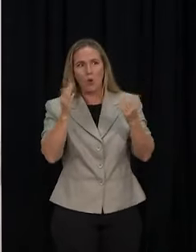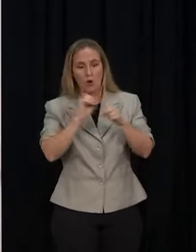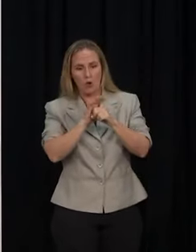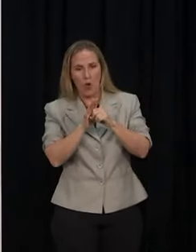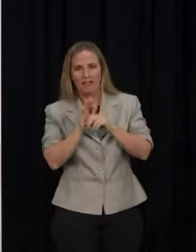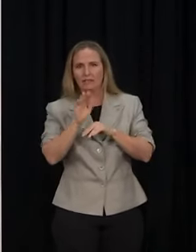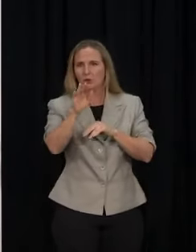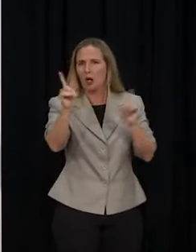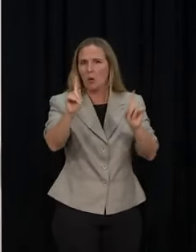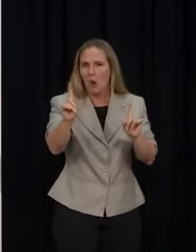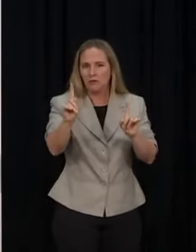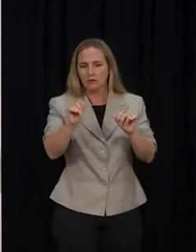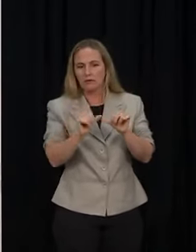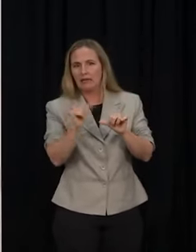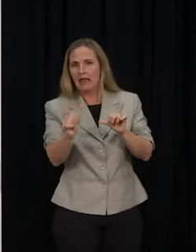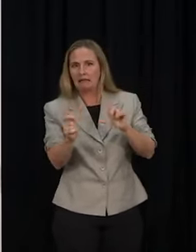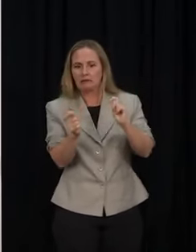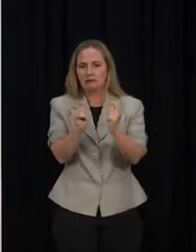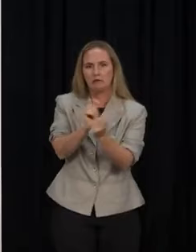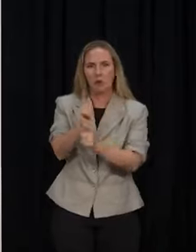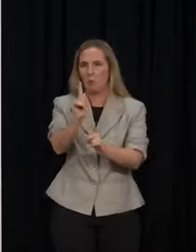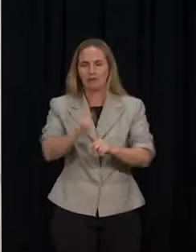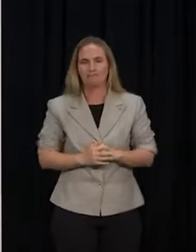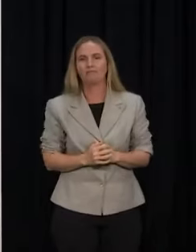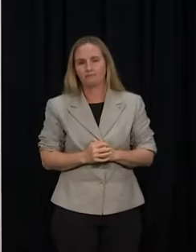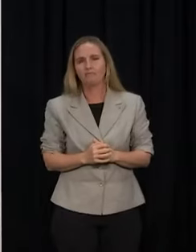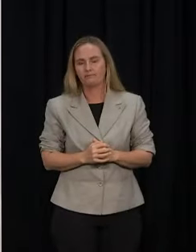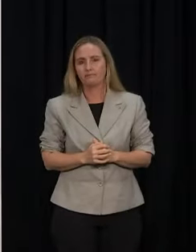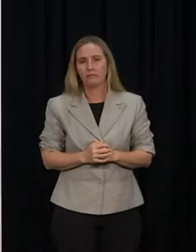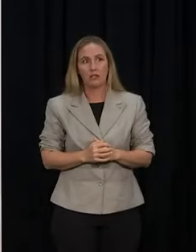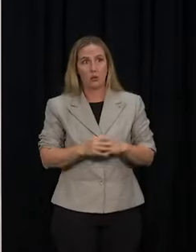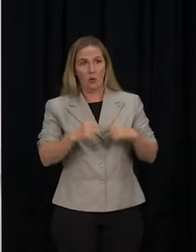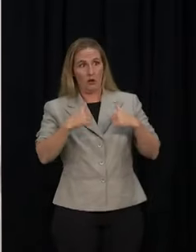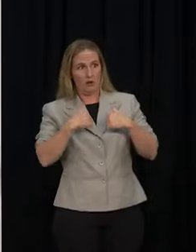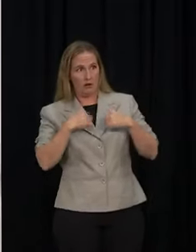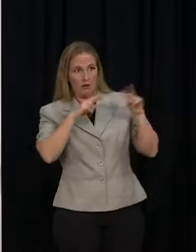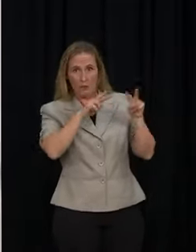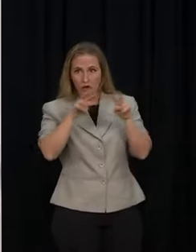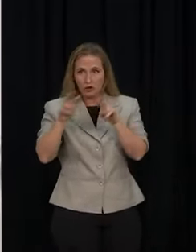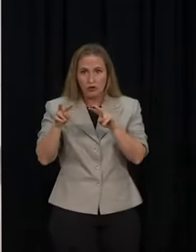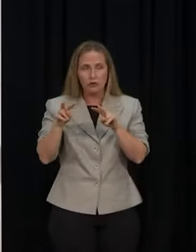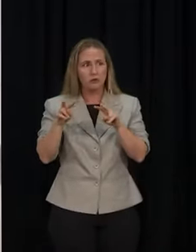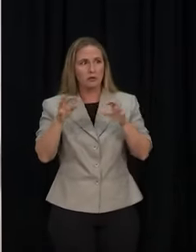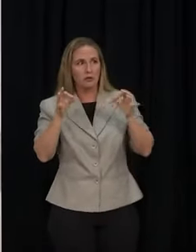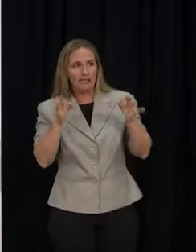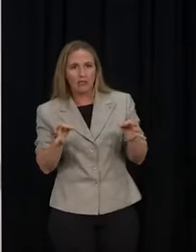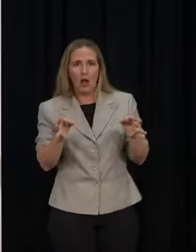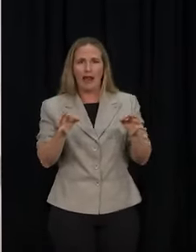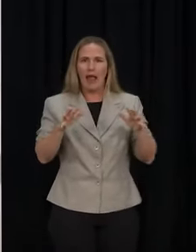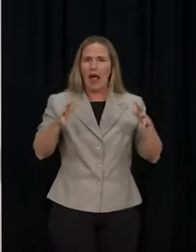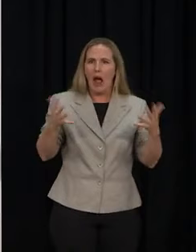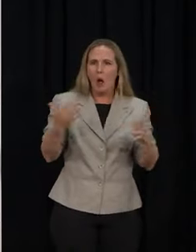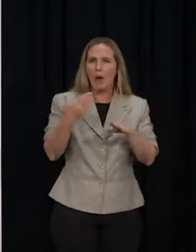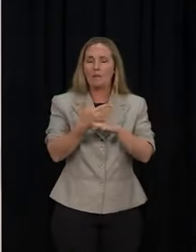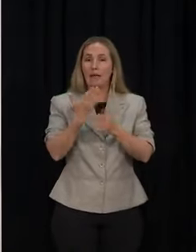may see next. And so what that means for us is how do we then make sure that we are easing and using